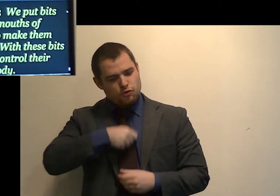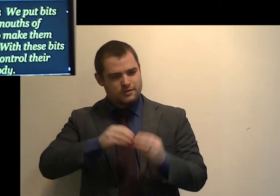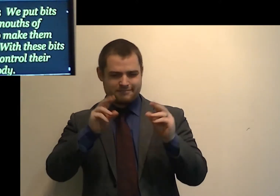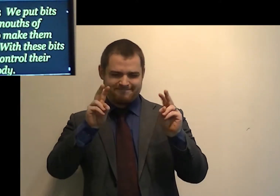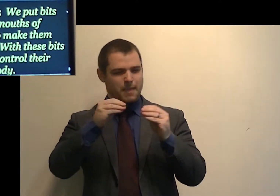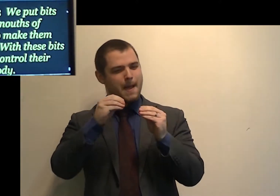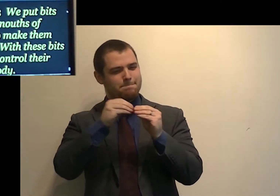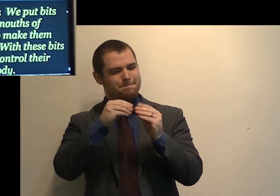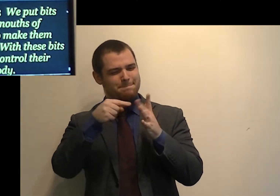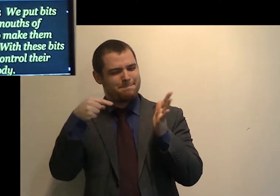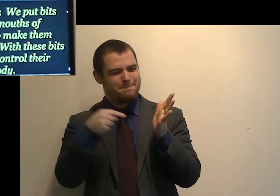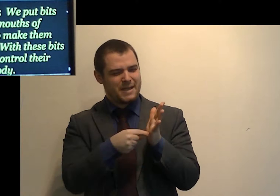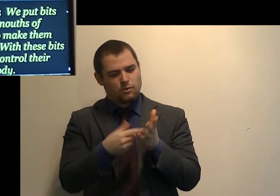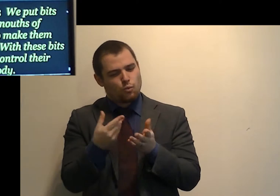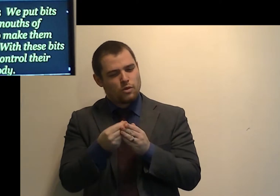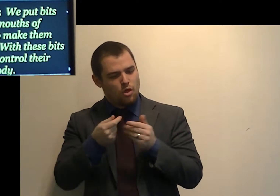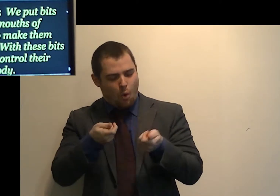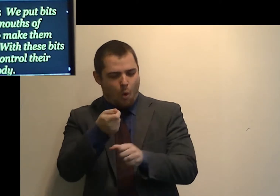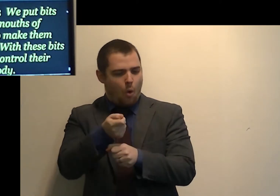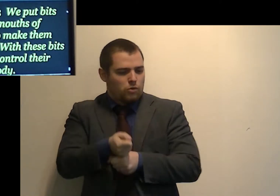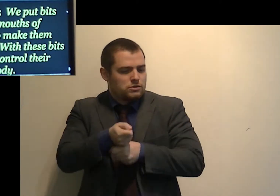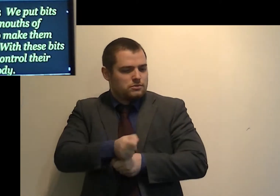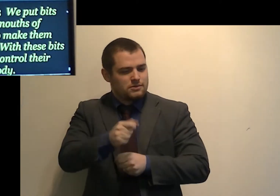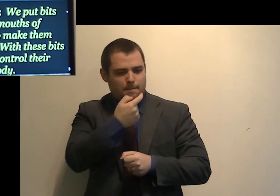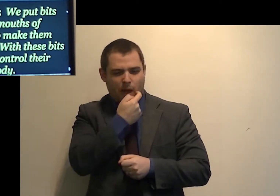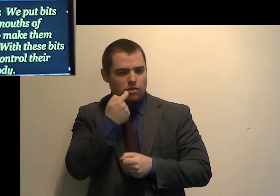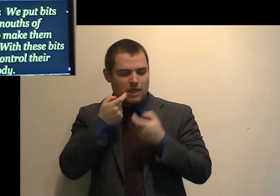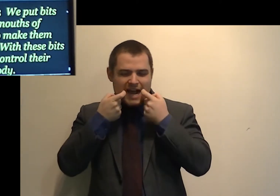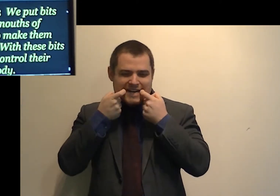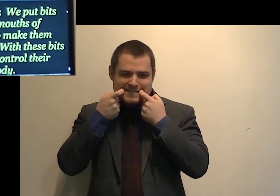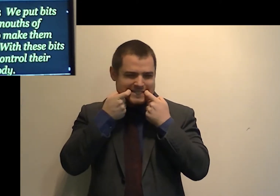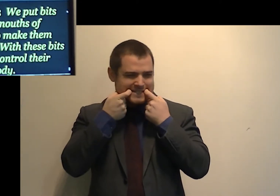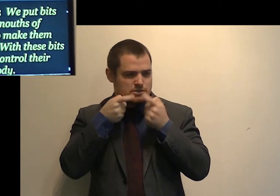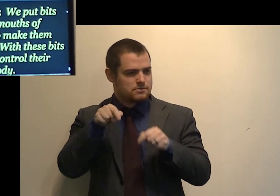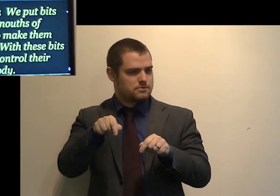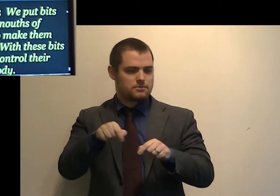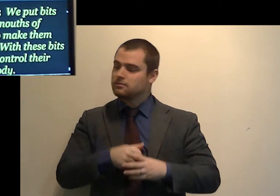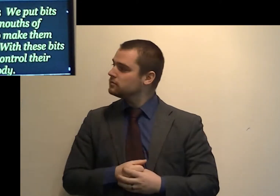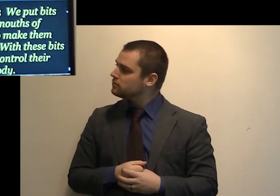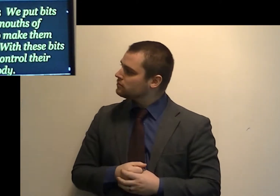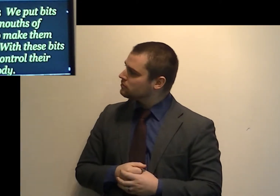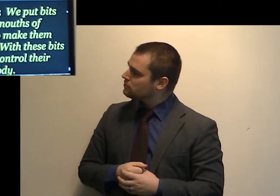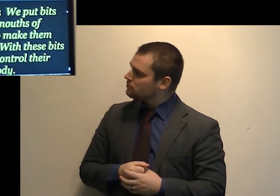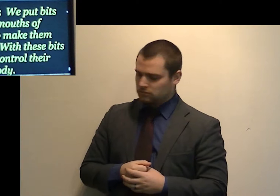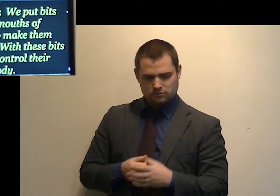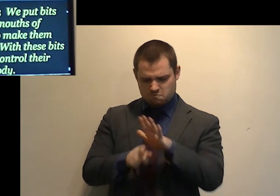to make the obeyer